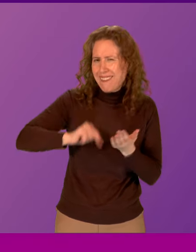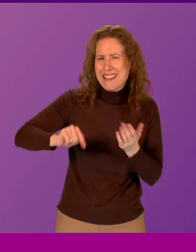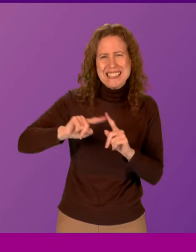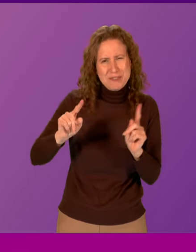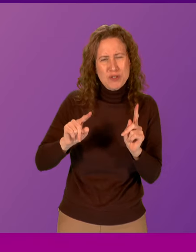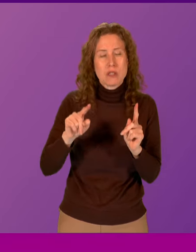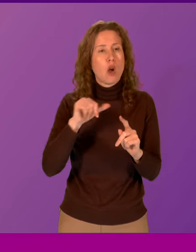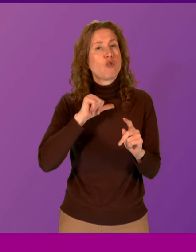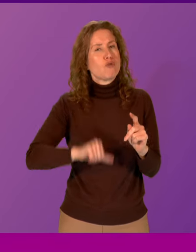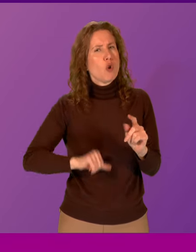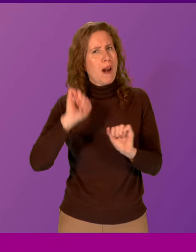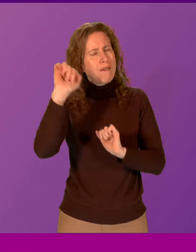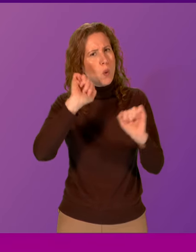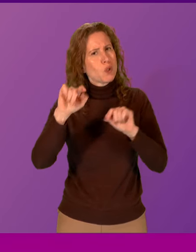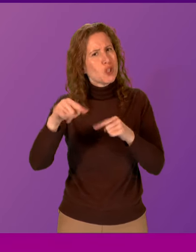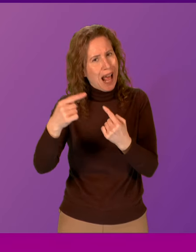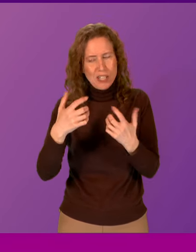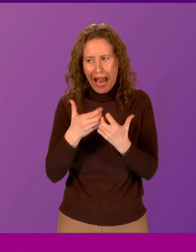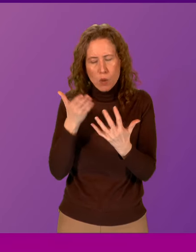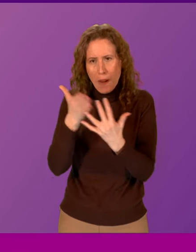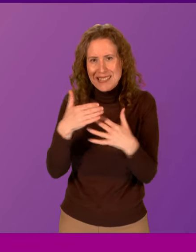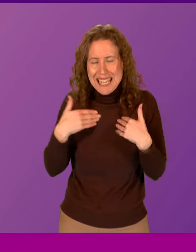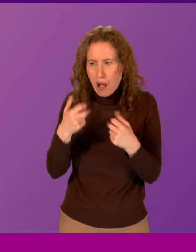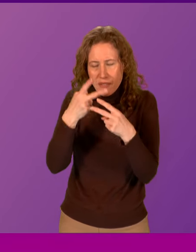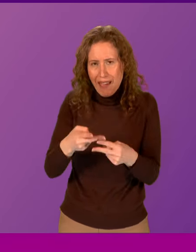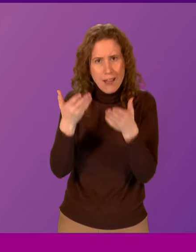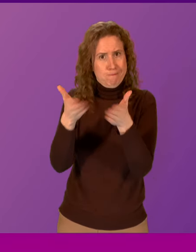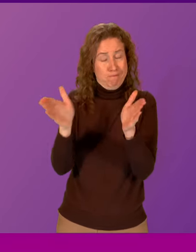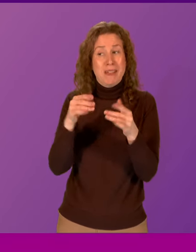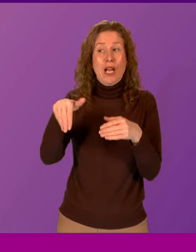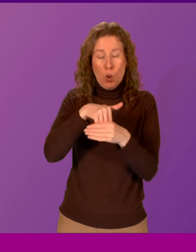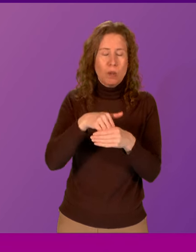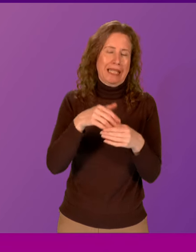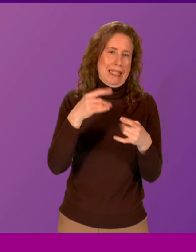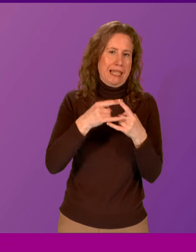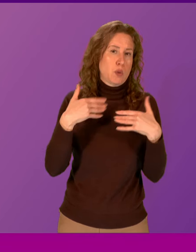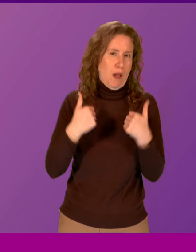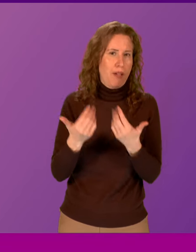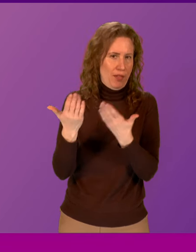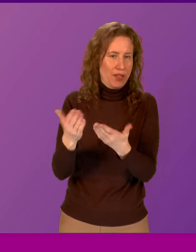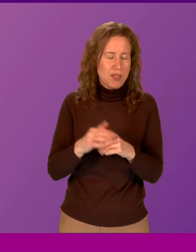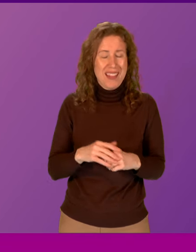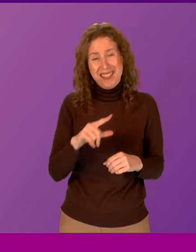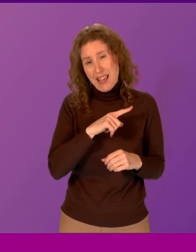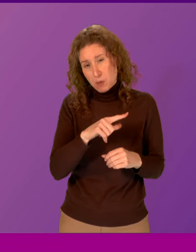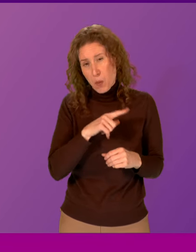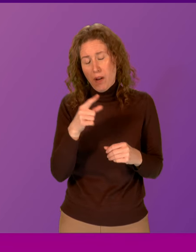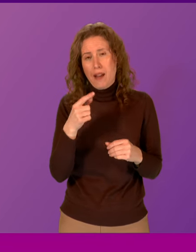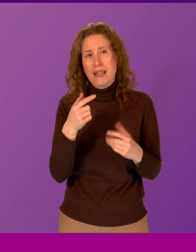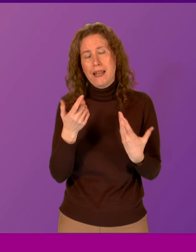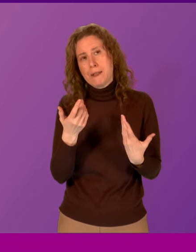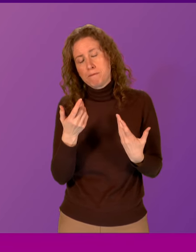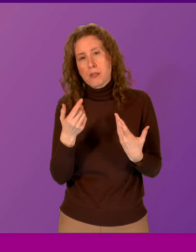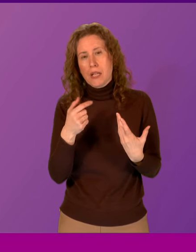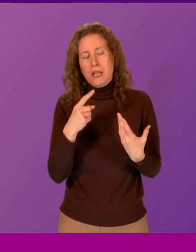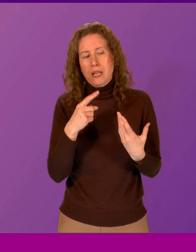rural communities do face very unique challenges when it comes to accessing health care. Sexual health is no different to that. And that's why, of course, we don't